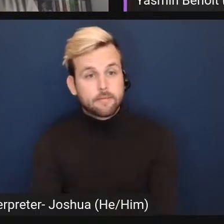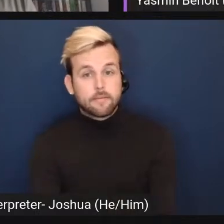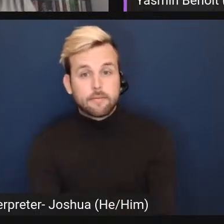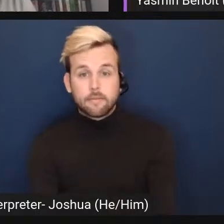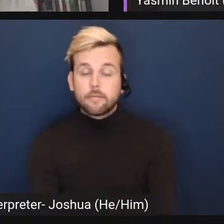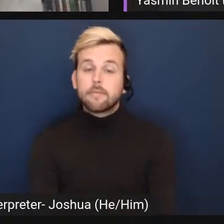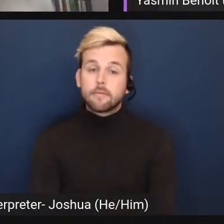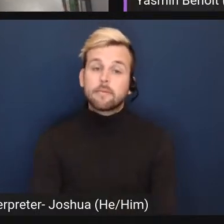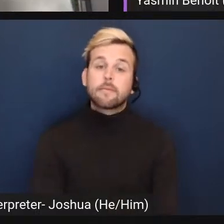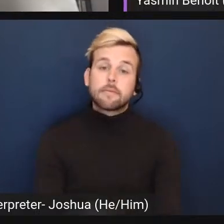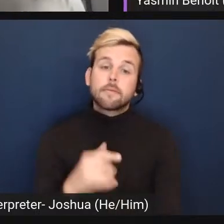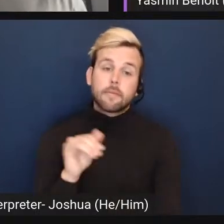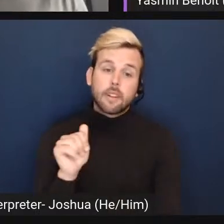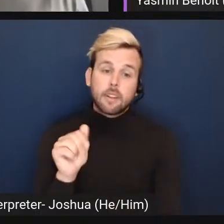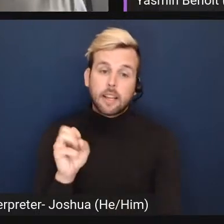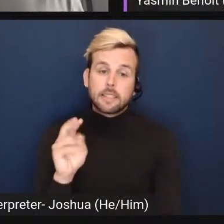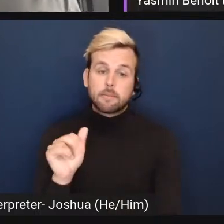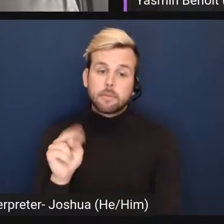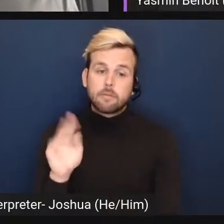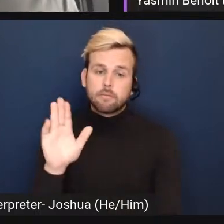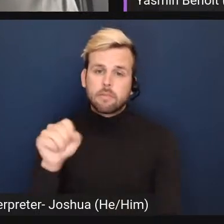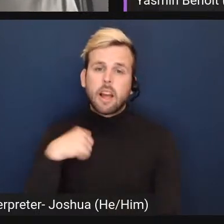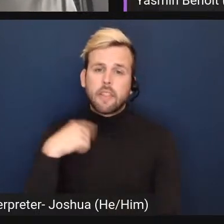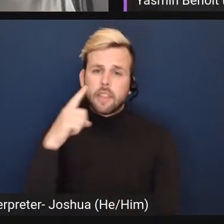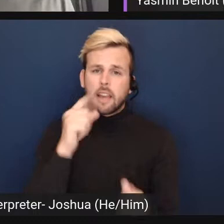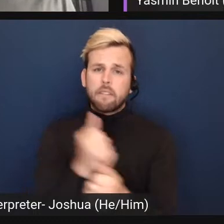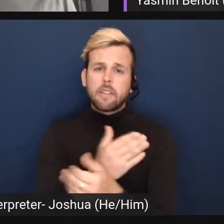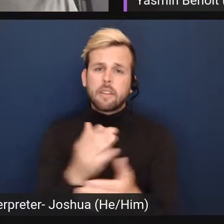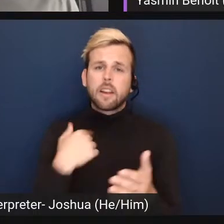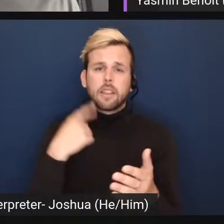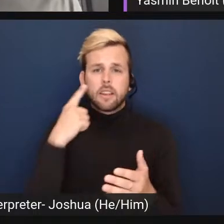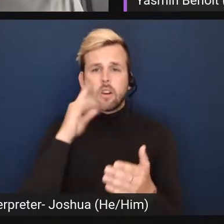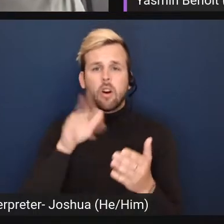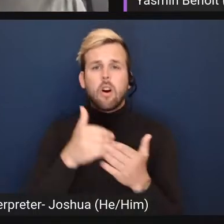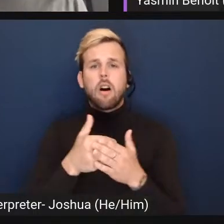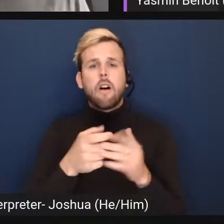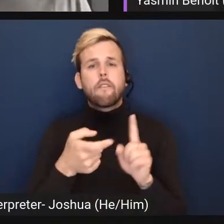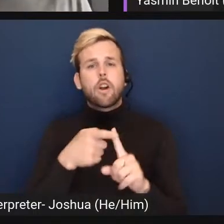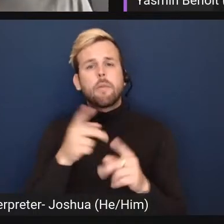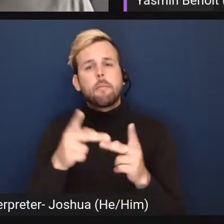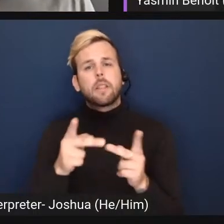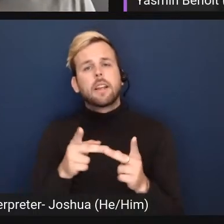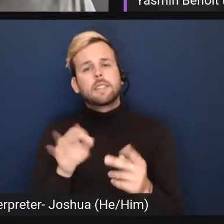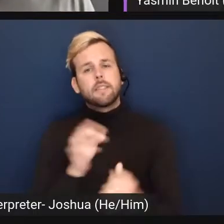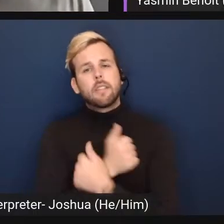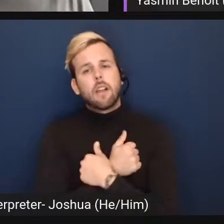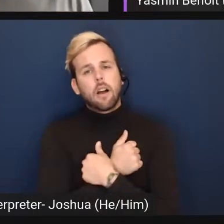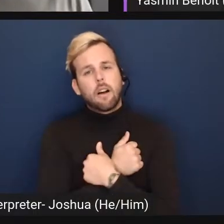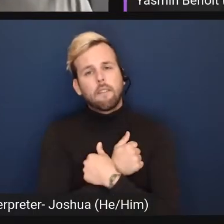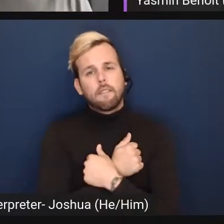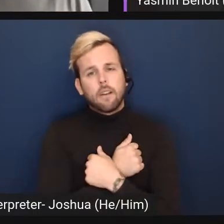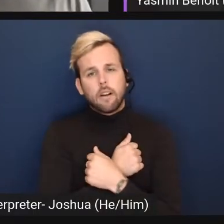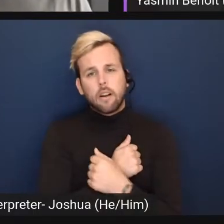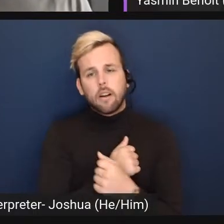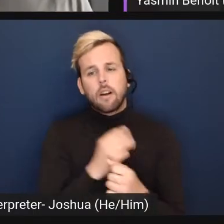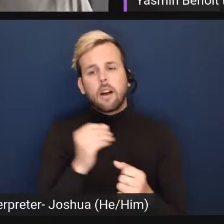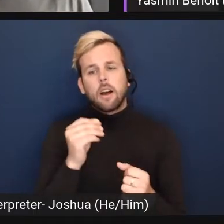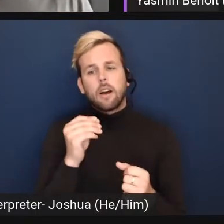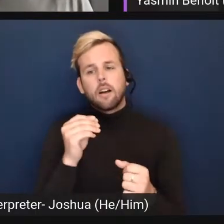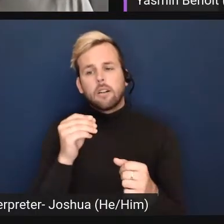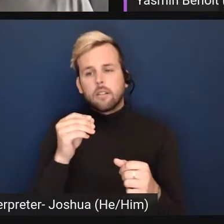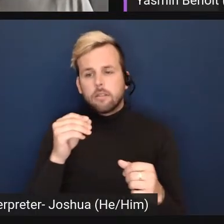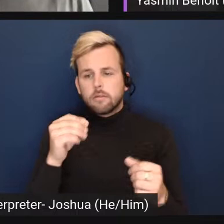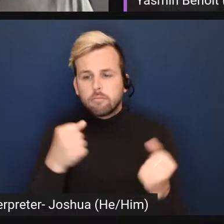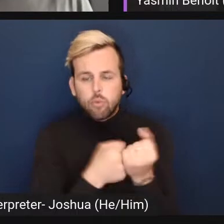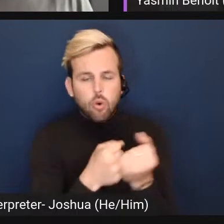Yeah, I think that even, like, I think all the criticism and everything, I think it's all coming from a place of love in its own way. It's all coming from looking out for our